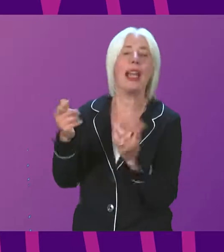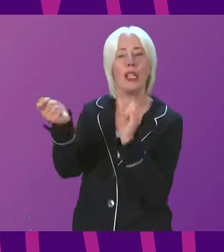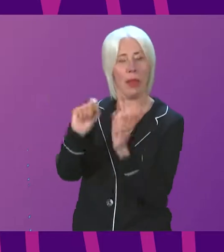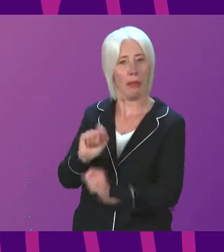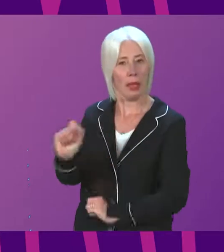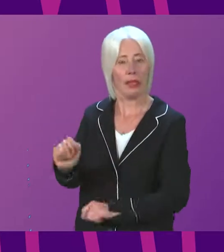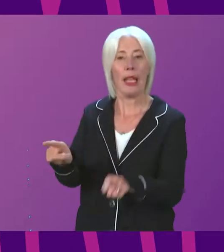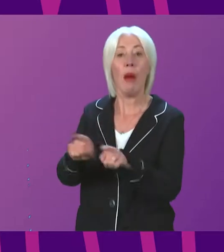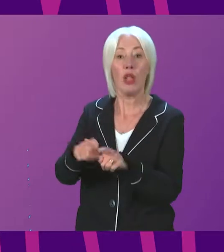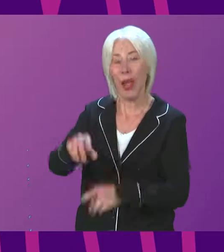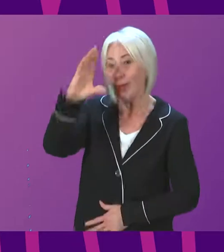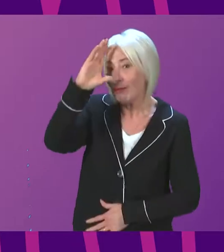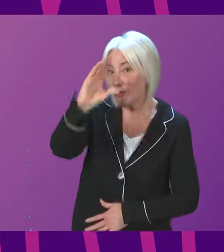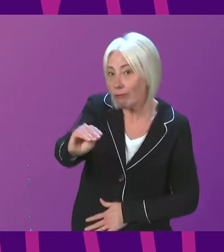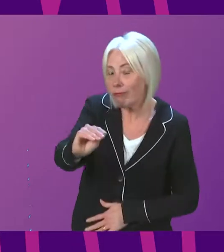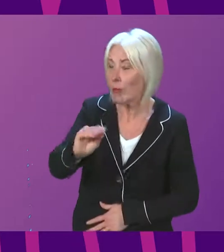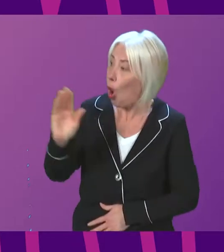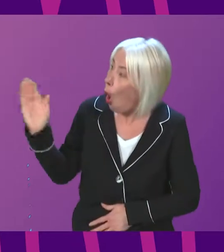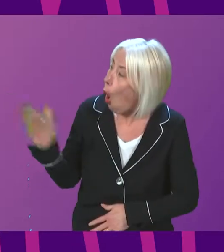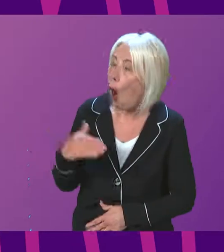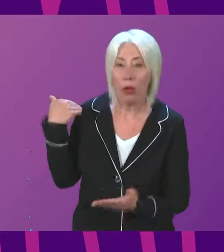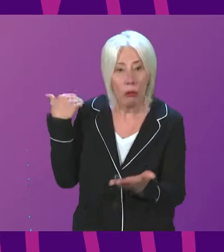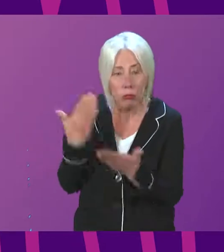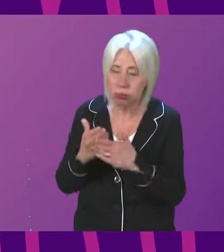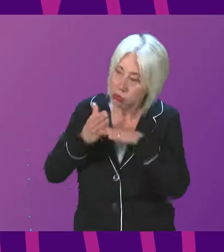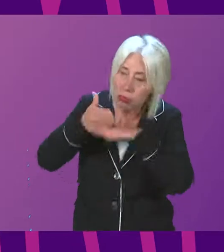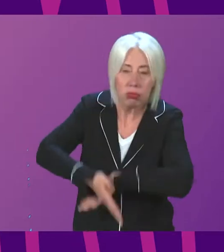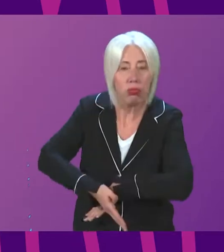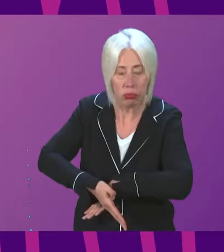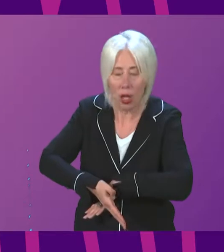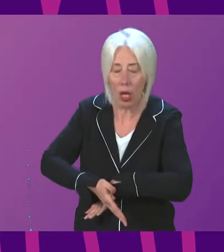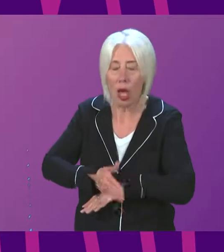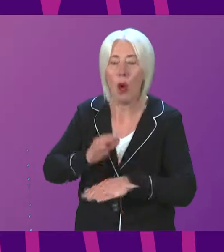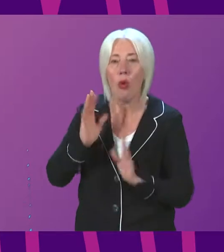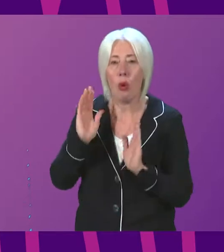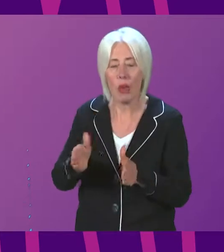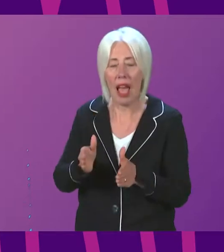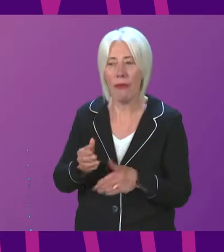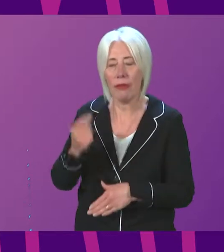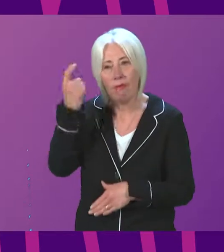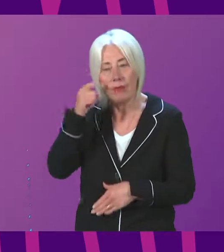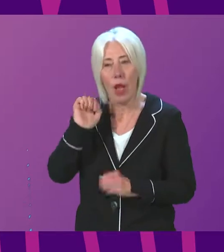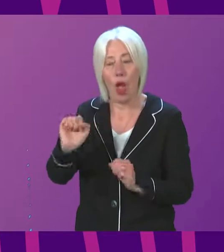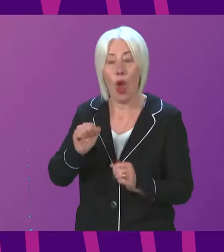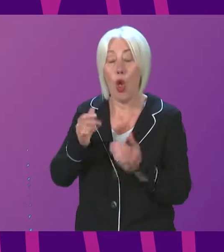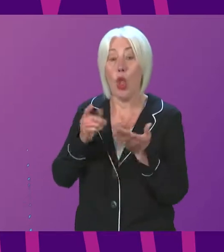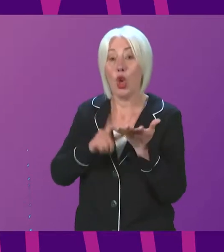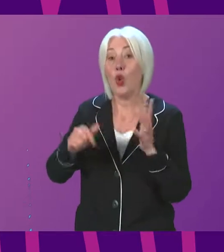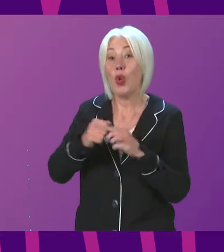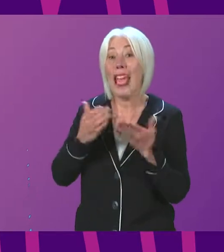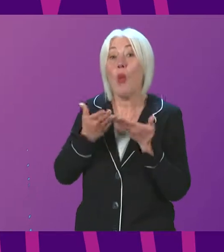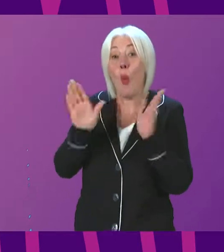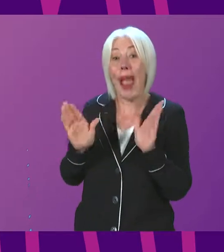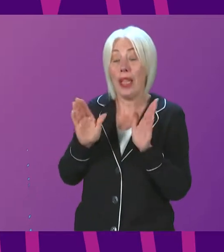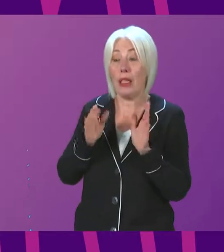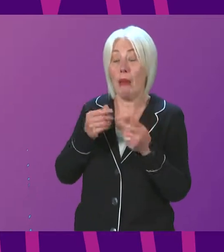like to inform Parliament that, in all of this activity, we have taken into account the remit of the UK-wide public inquiry